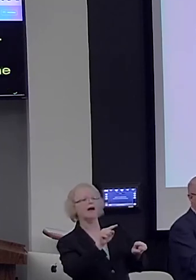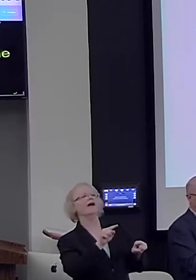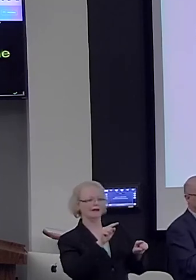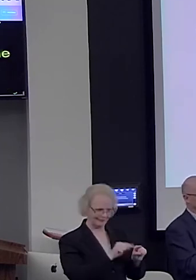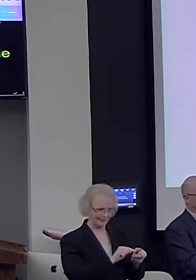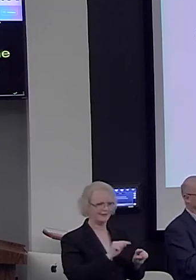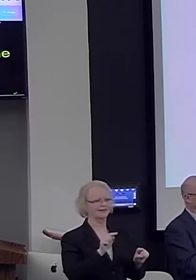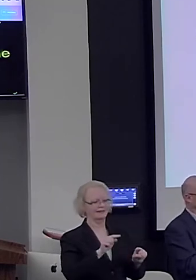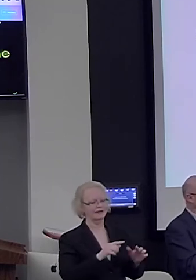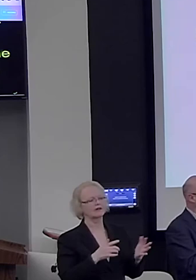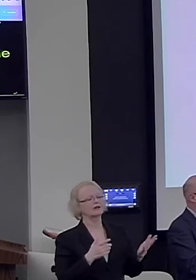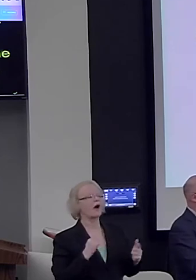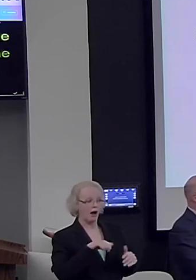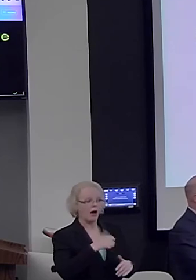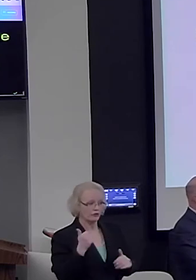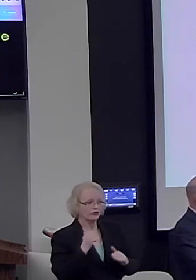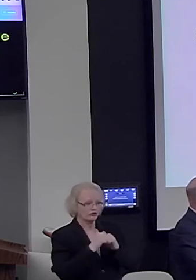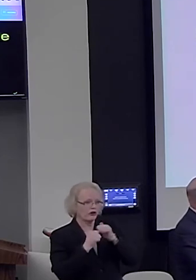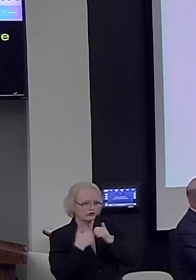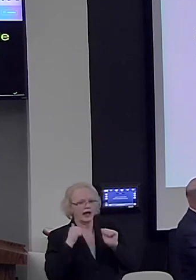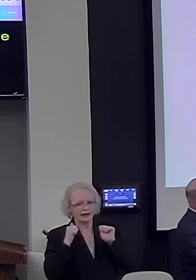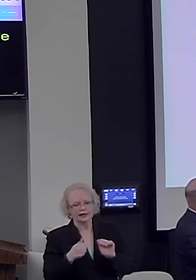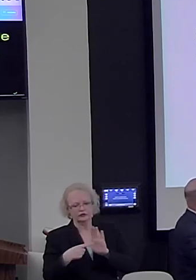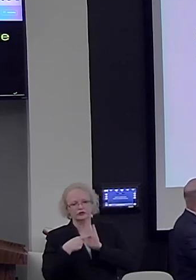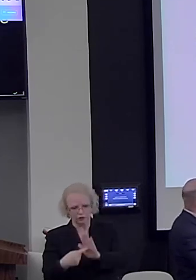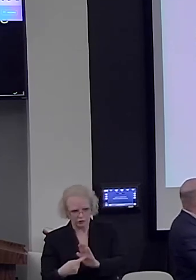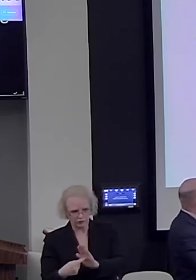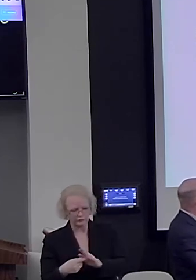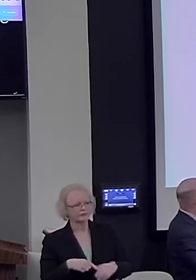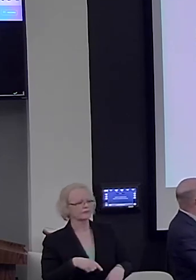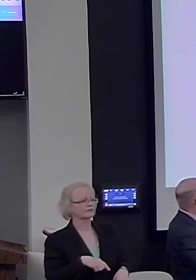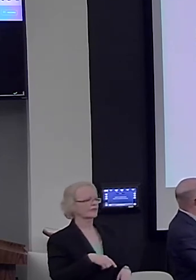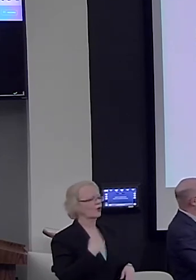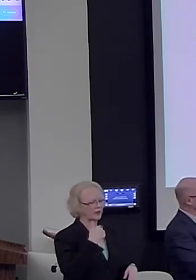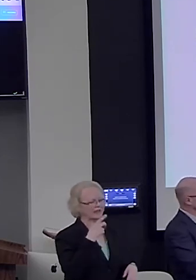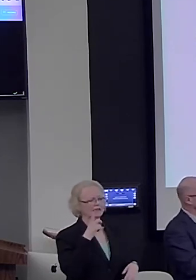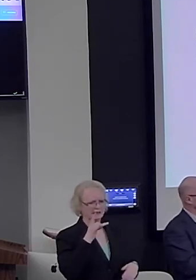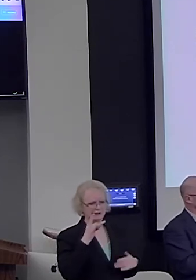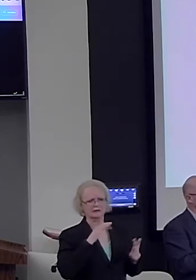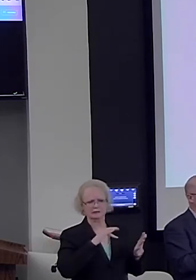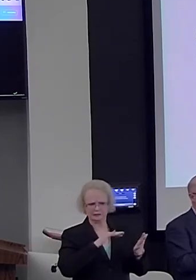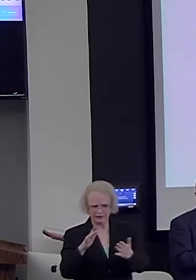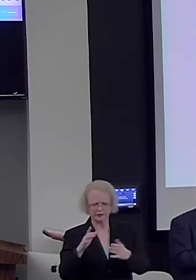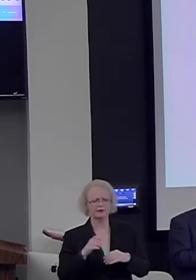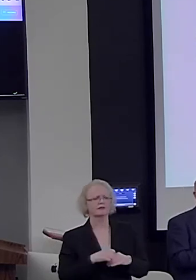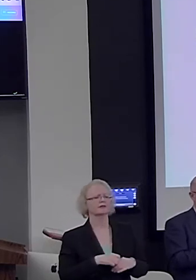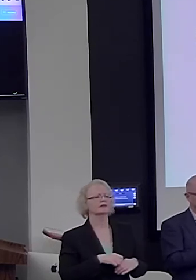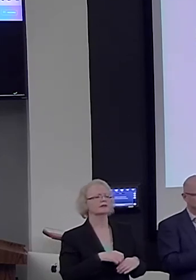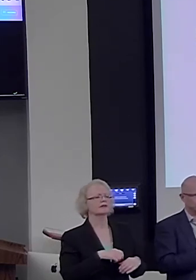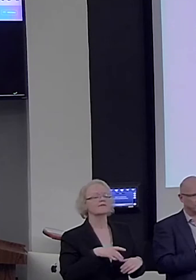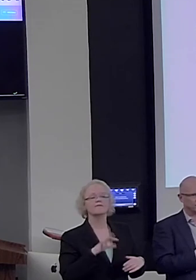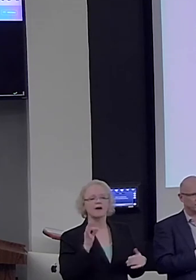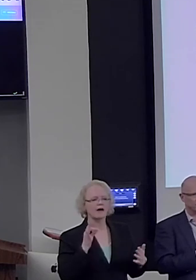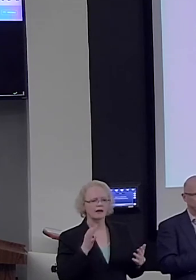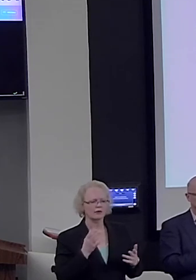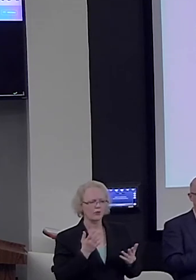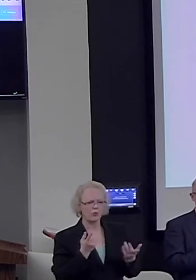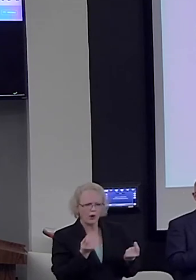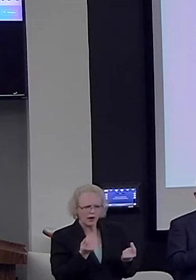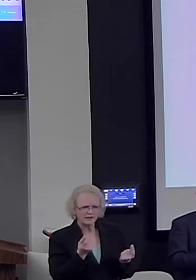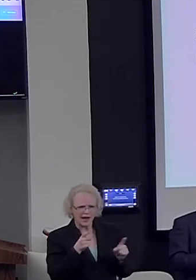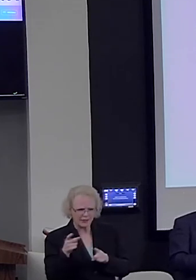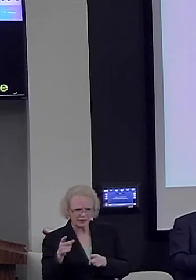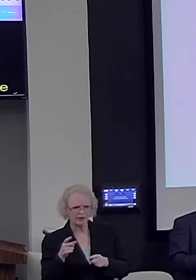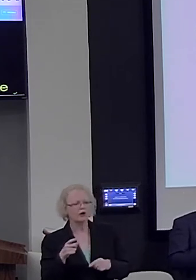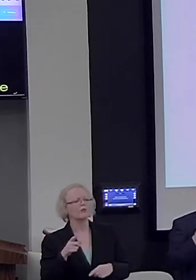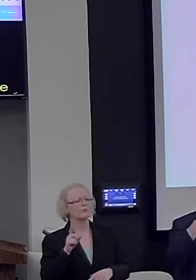possible structures I could have shown you and we've done a sort of exhaustive study and we find that in order to account for what you are doing here, we need a sort